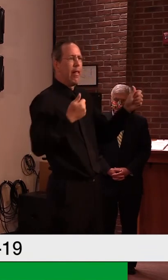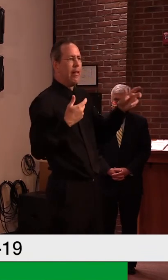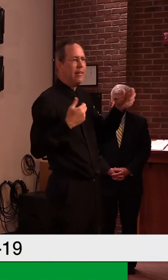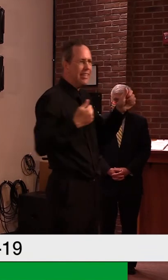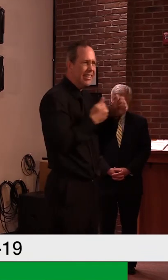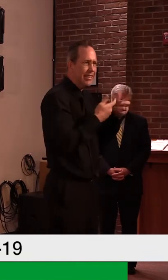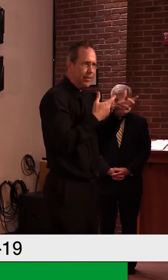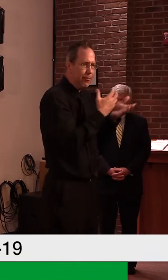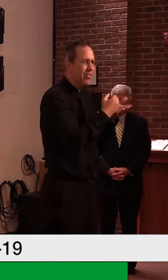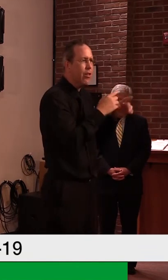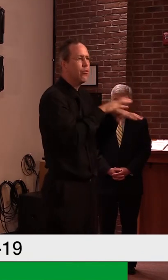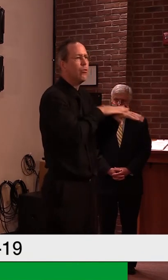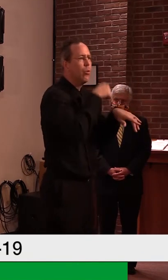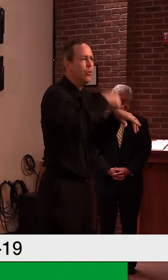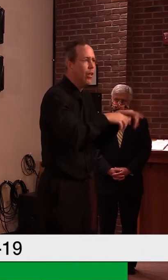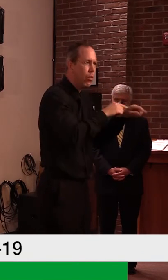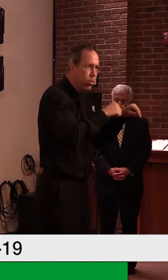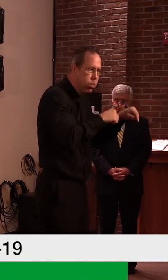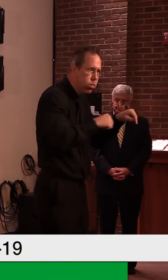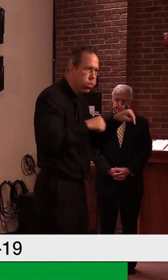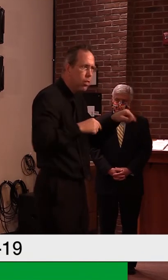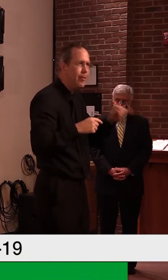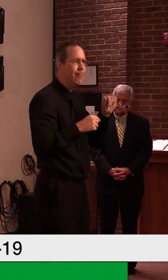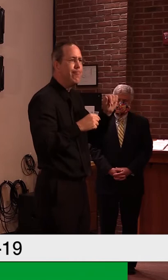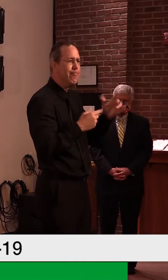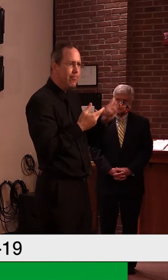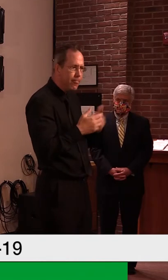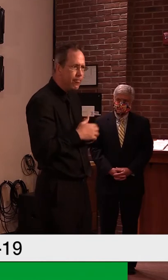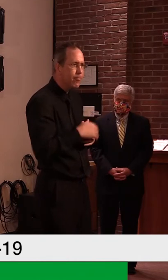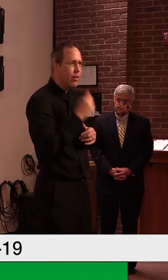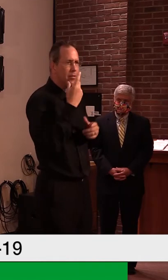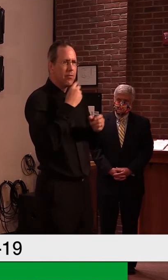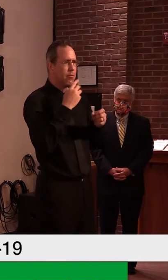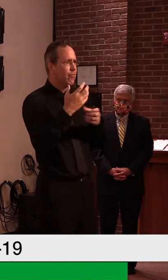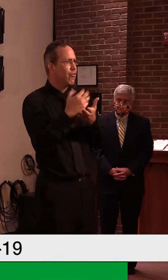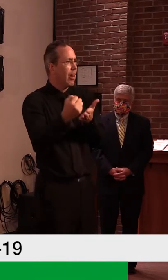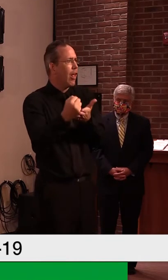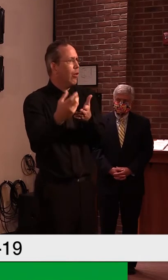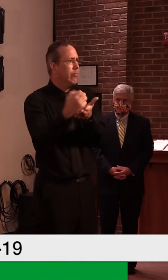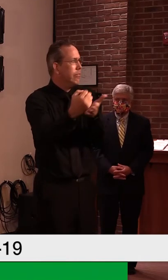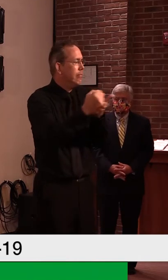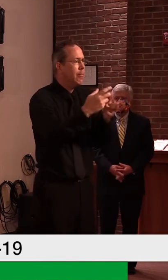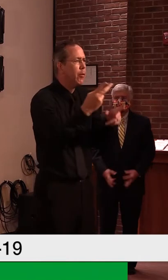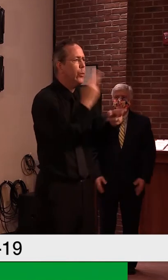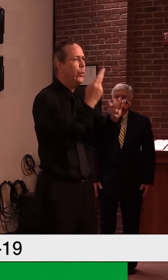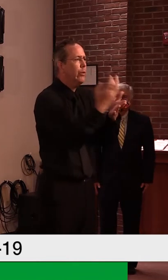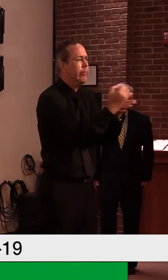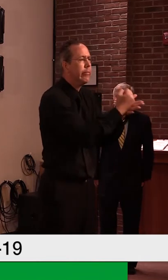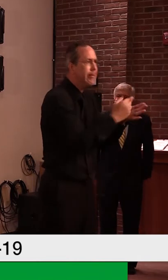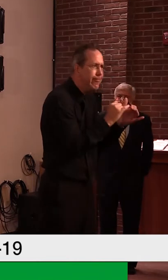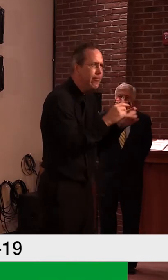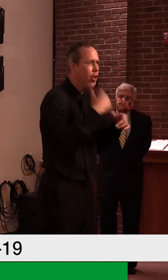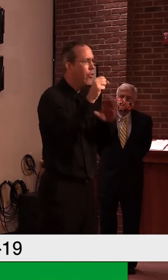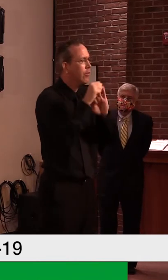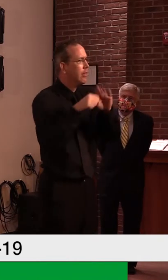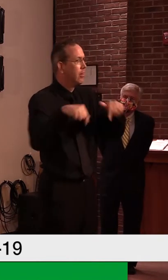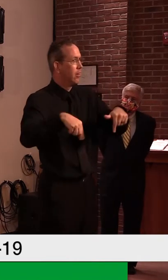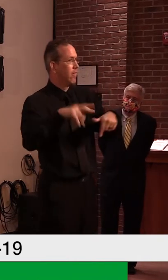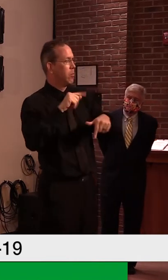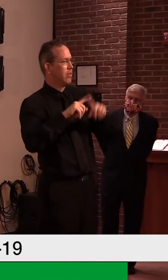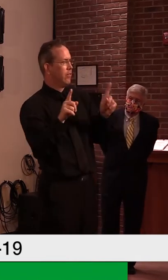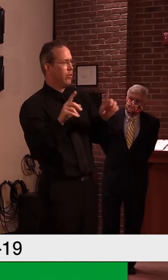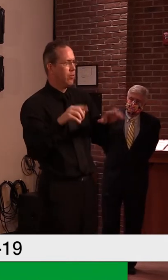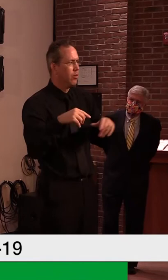I'm grateful, uh, for the UVM lab, as well as the, uh, state lab, uh, that we have here, our public health lab, uh, in our,